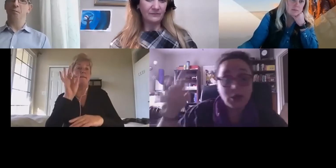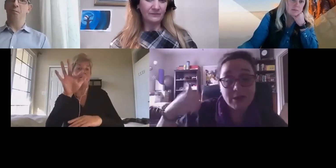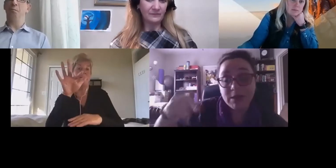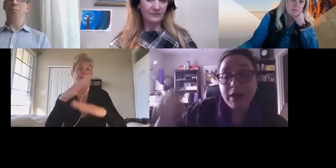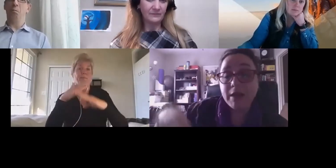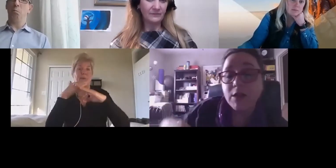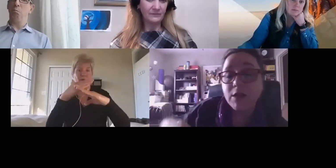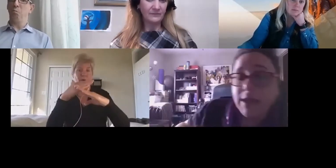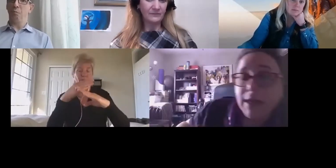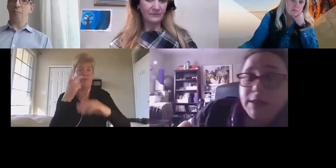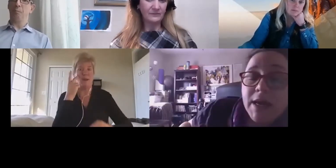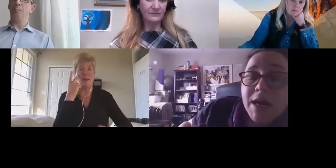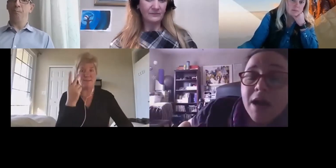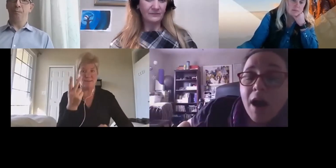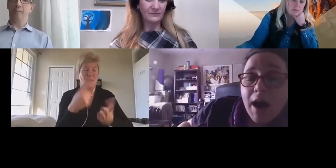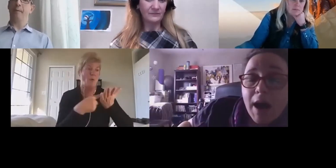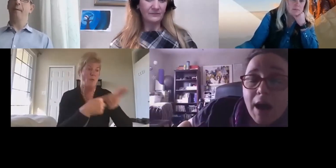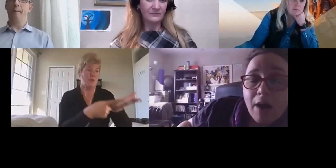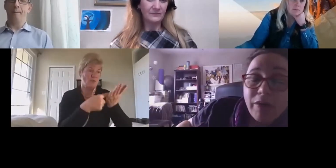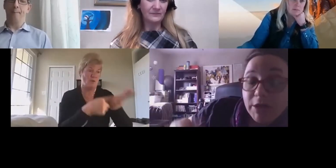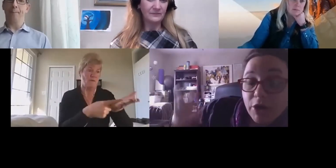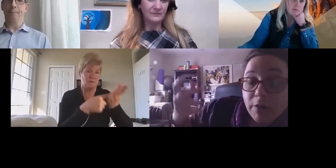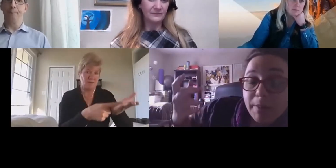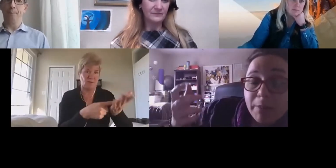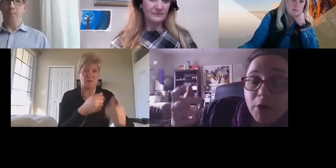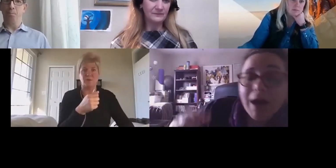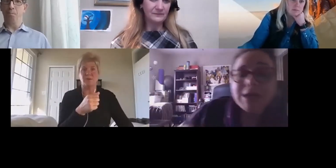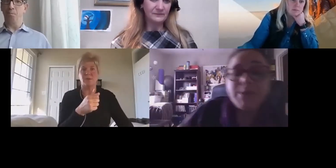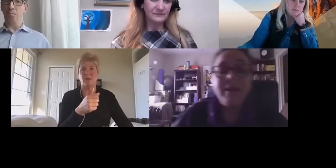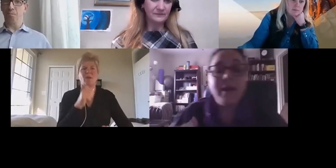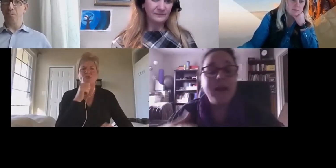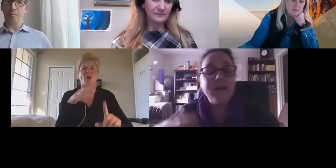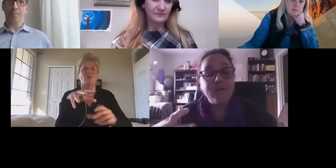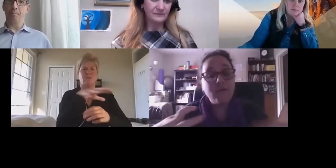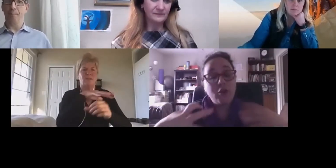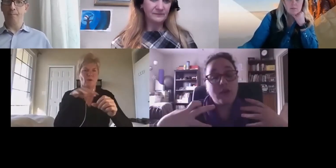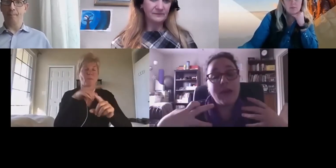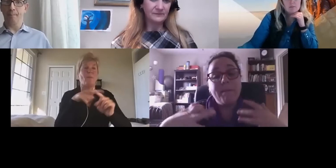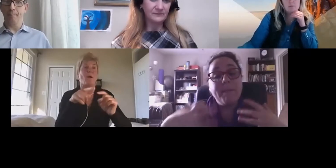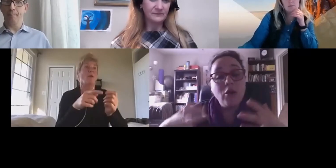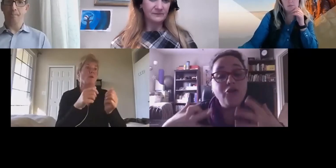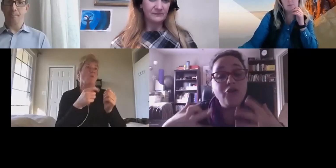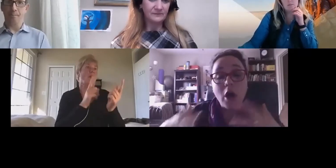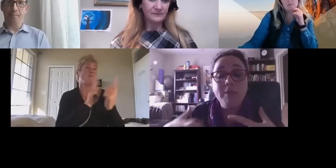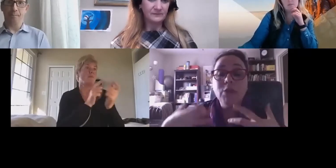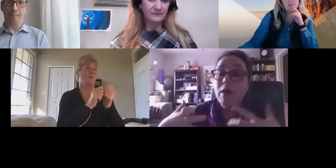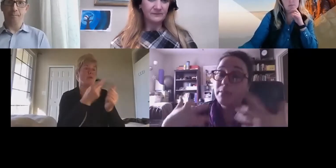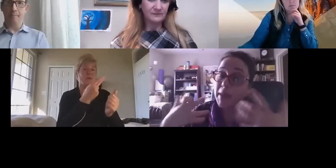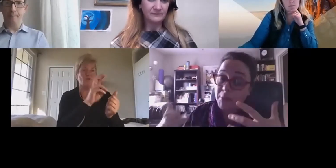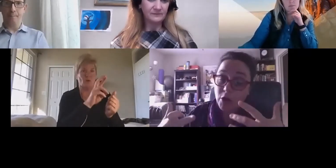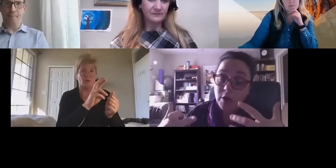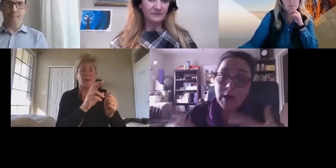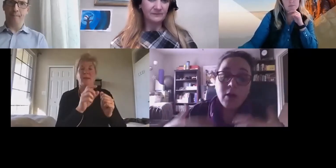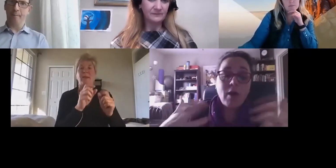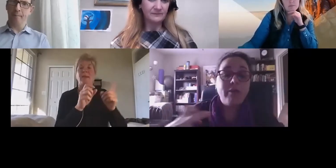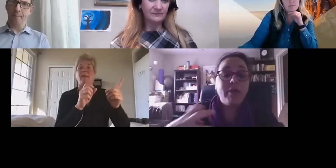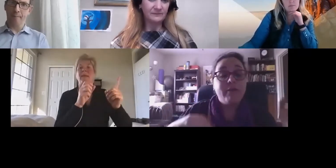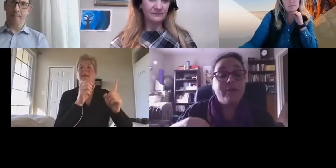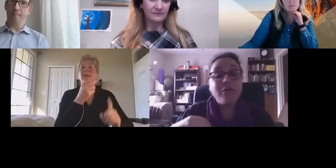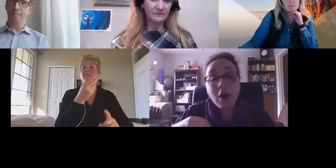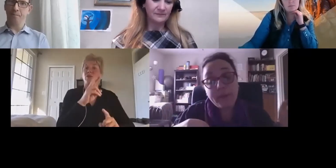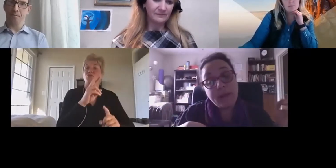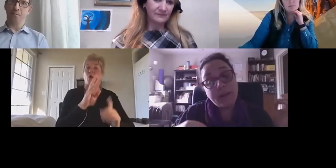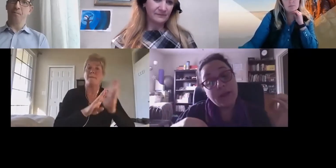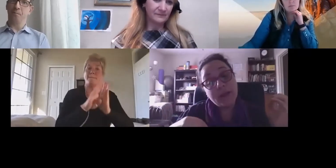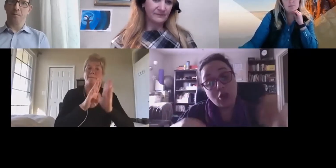conversations outside this context with HR people has been that if they build jobs around people rather than